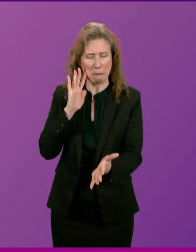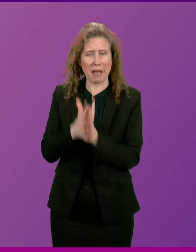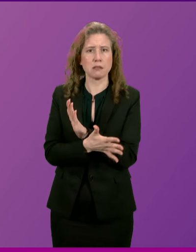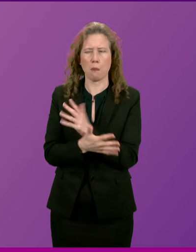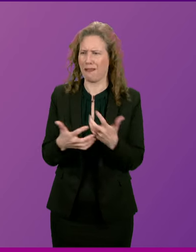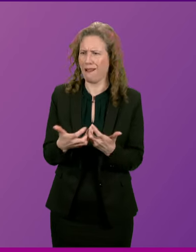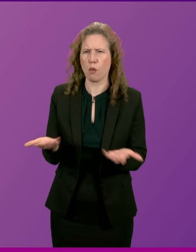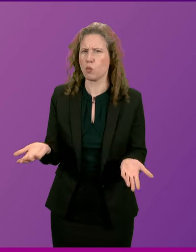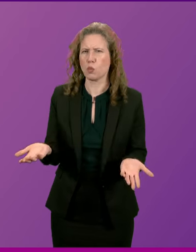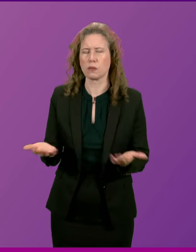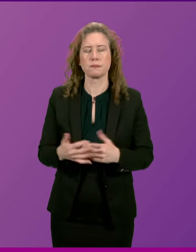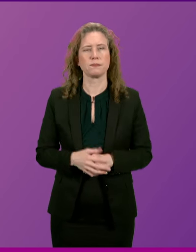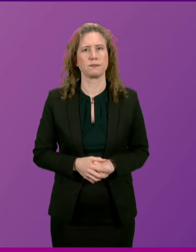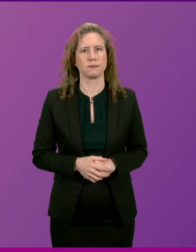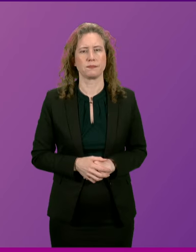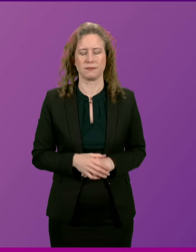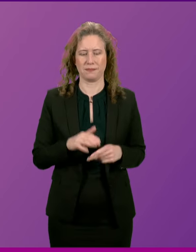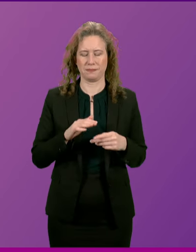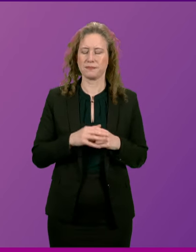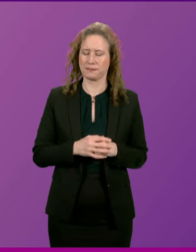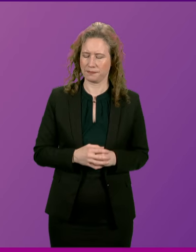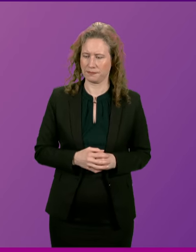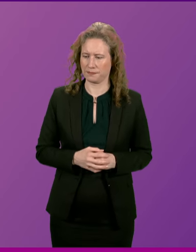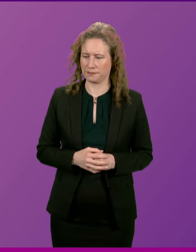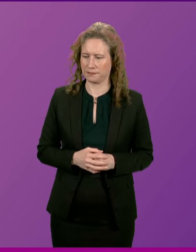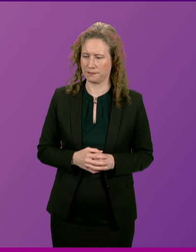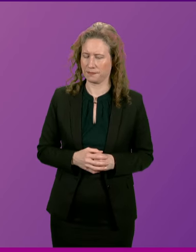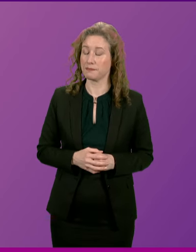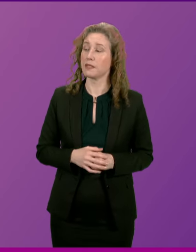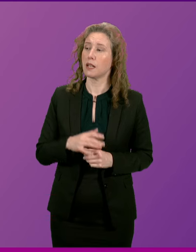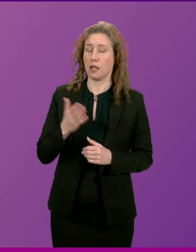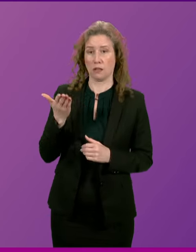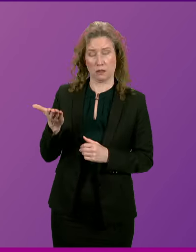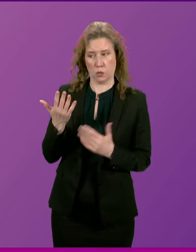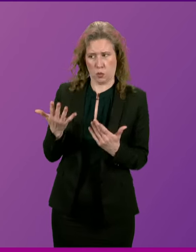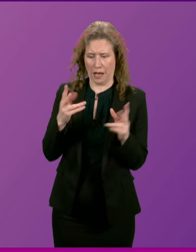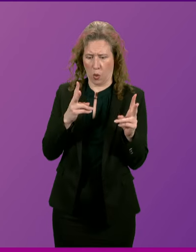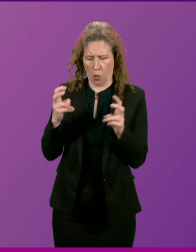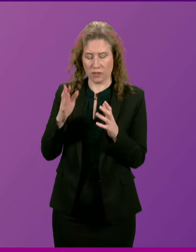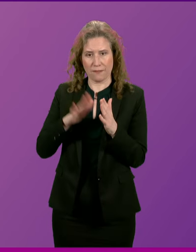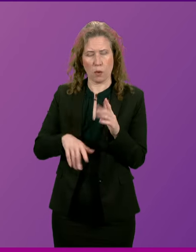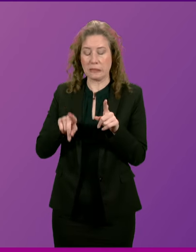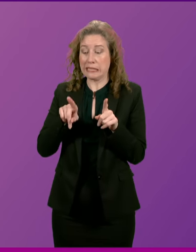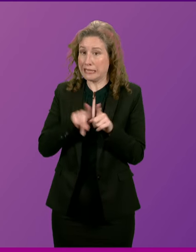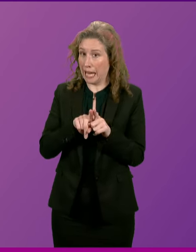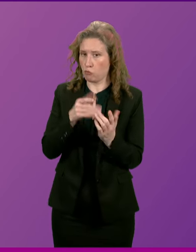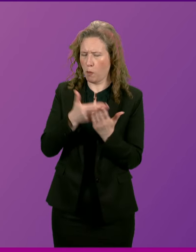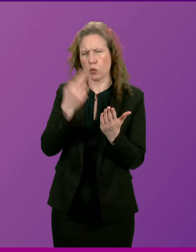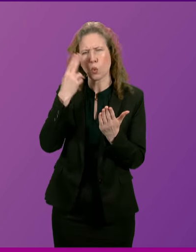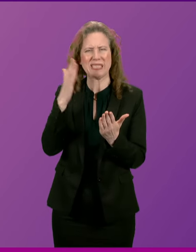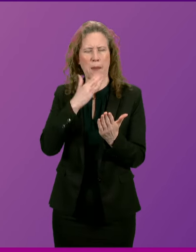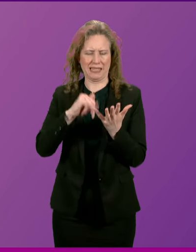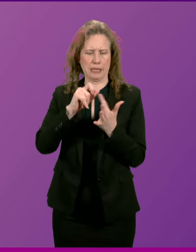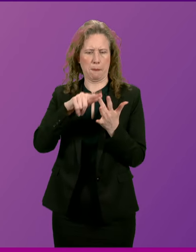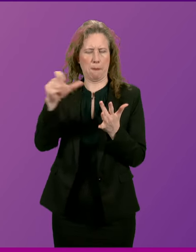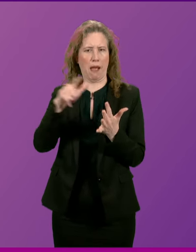this? Deputy First Minister. The member quite clearly today, quoting from that very same SPICE report, that they could